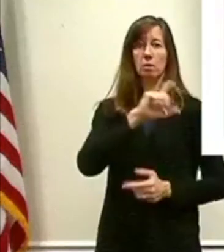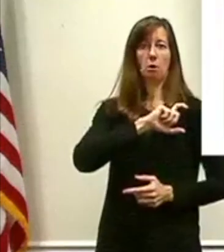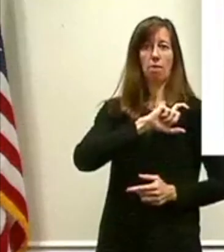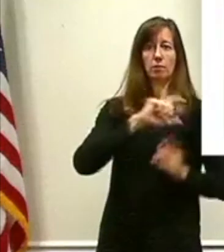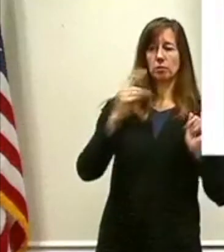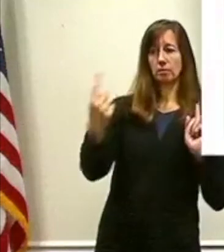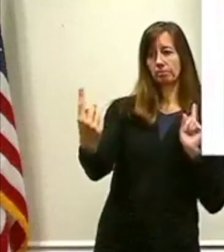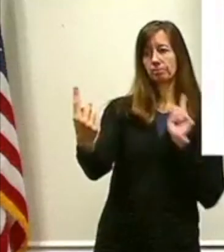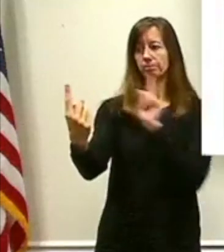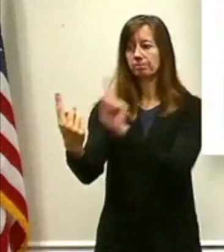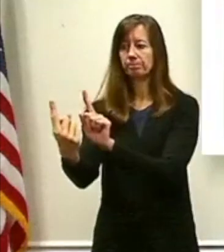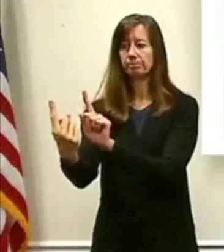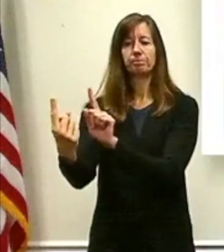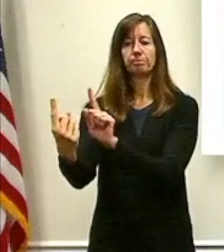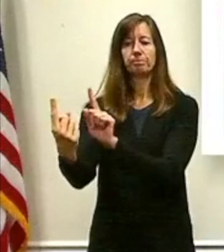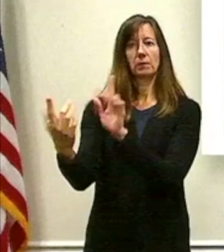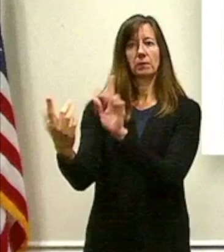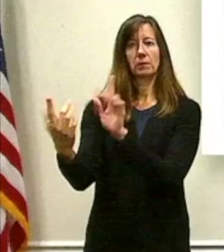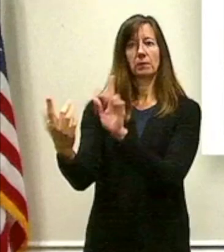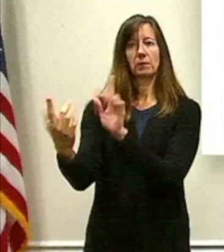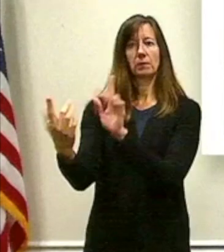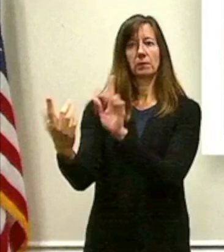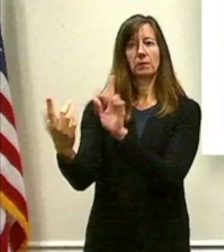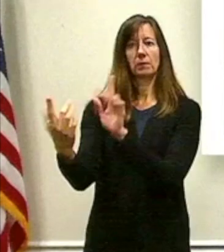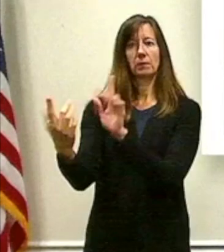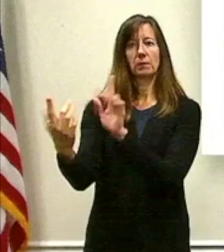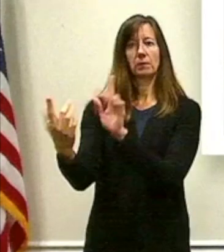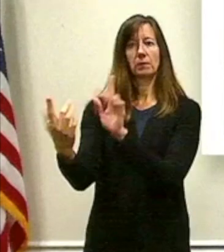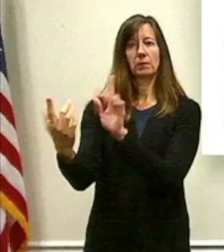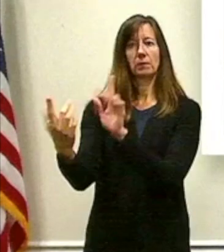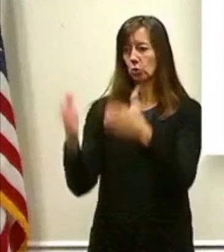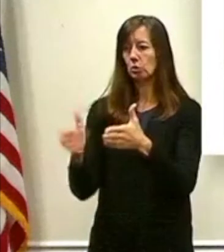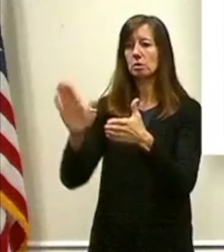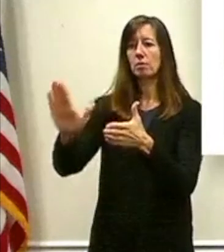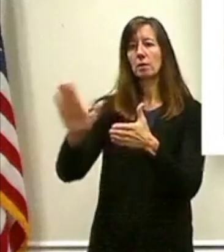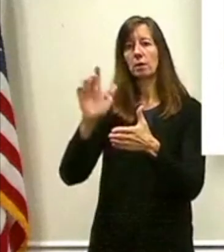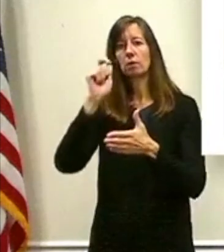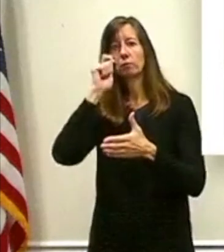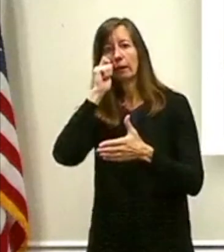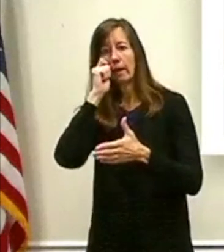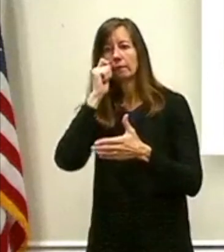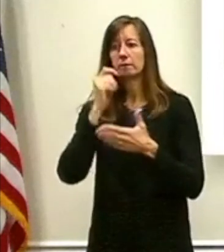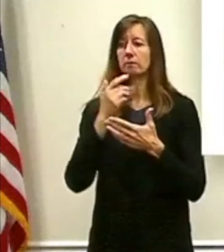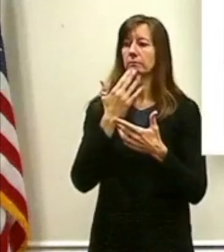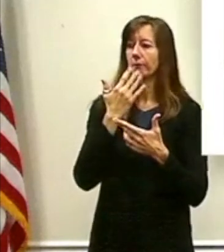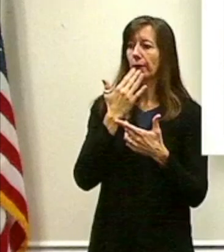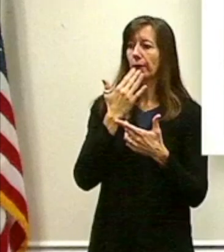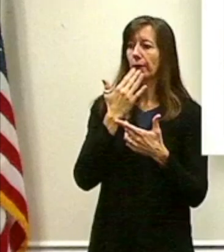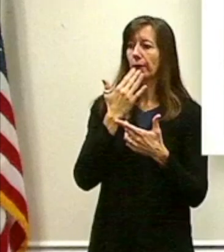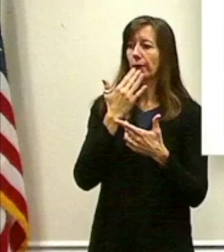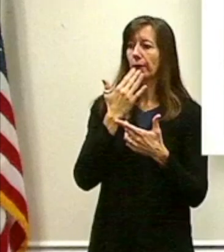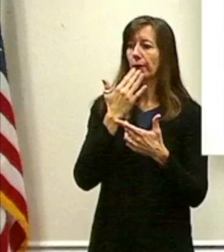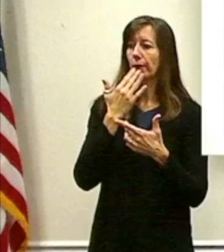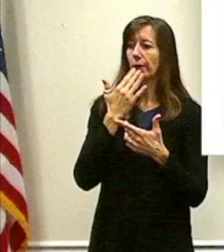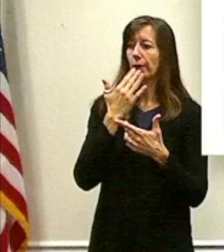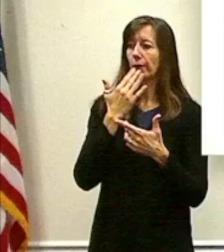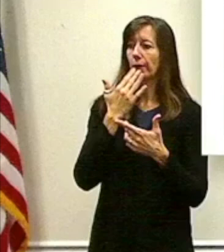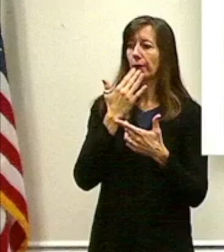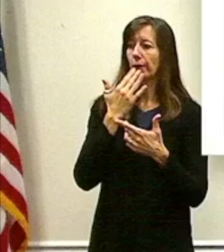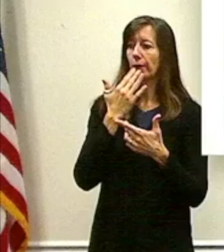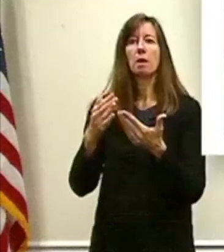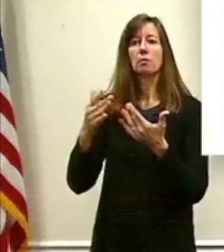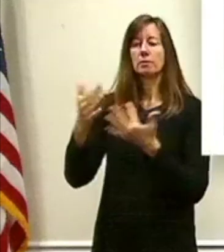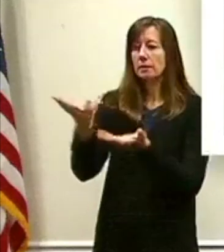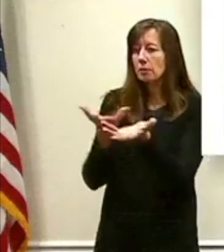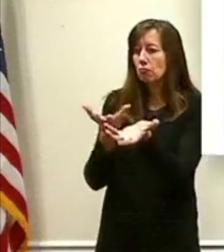association with the individual's race, color, or creed. It is simply about interacting with that individual and that interaction. Meaning, you know,